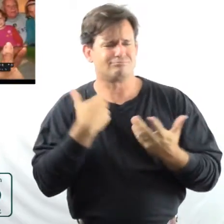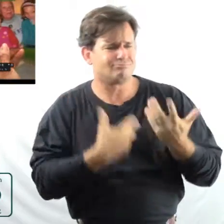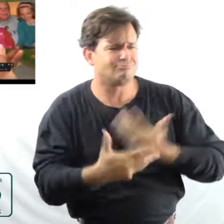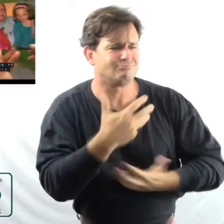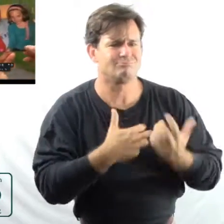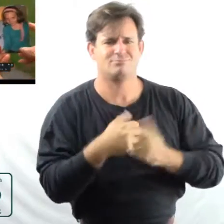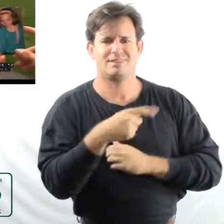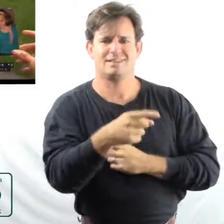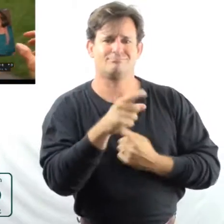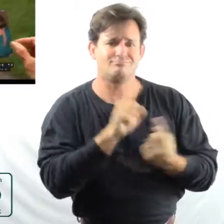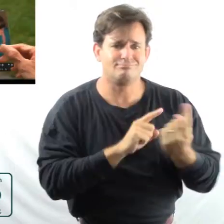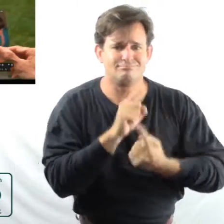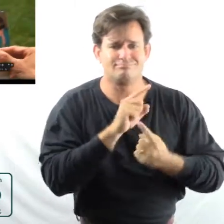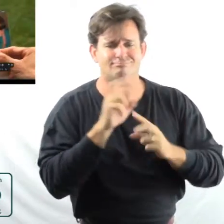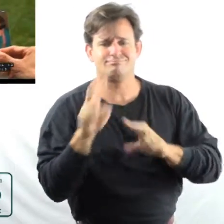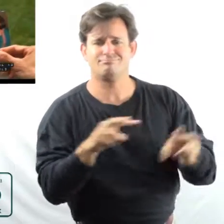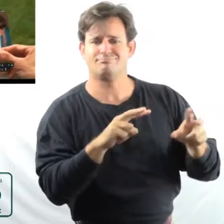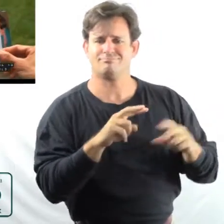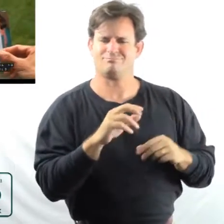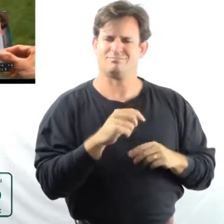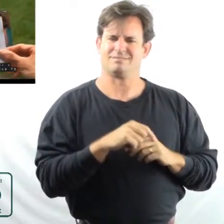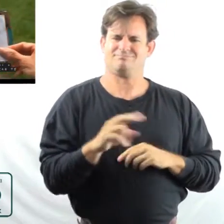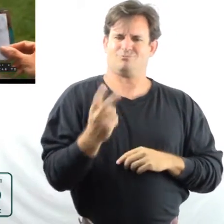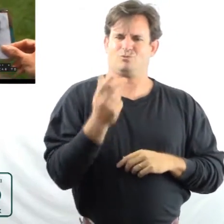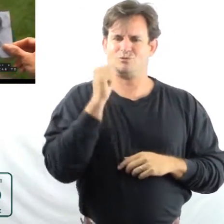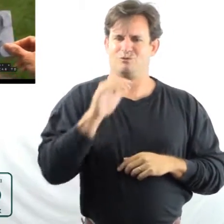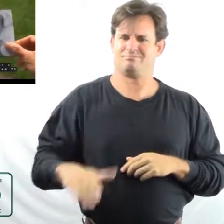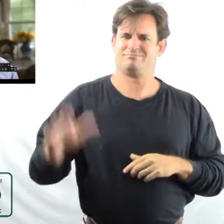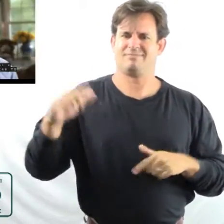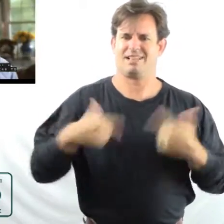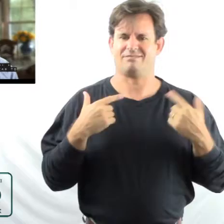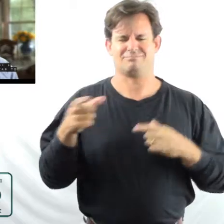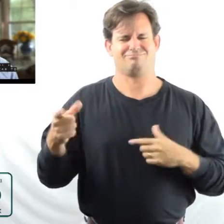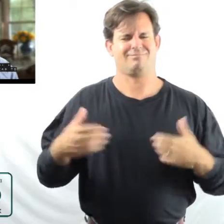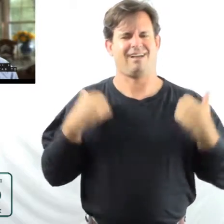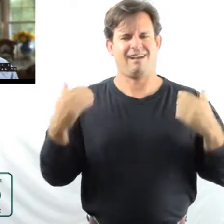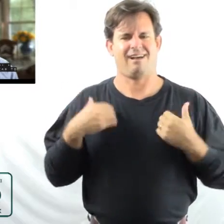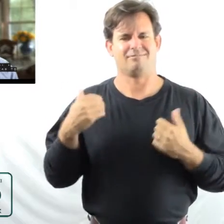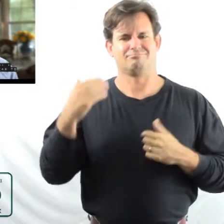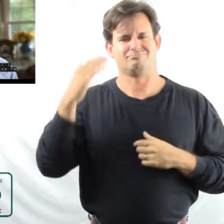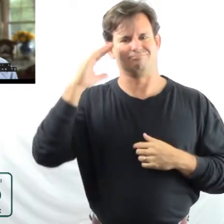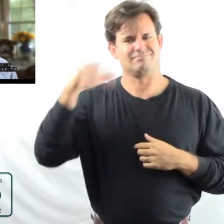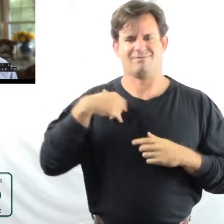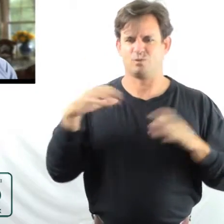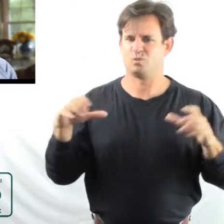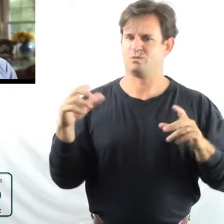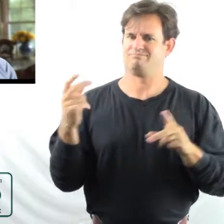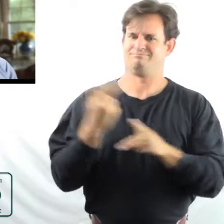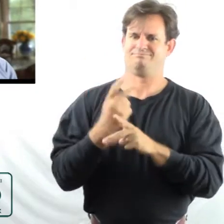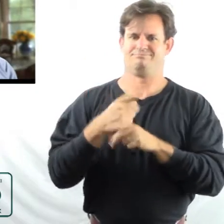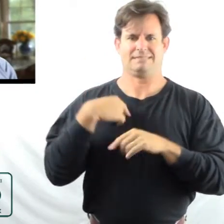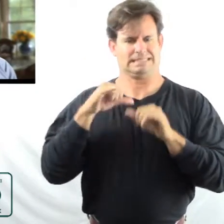to see what's going to happen with these two girls. They're so young now that I have to do everything I can to be able to stay around.